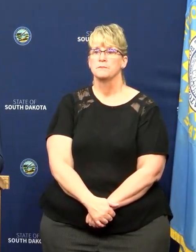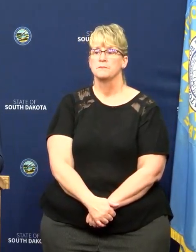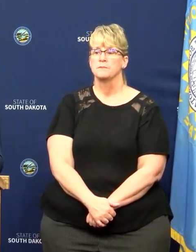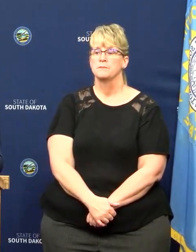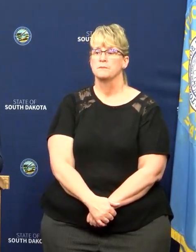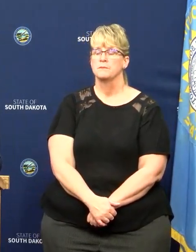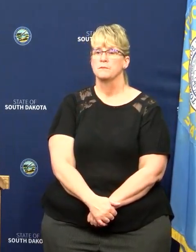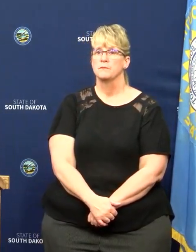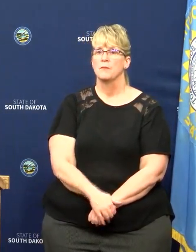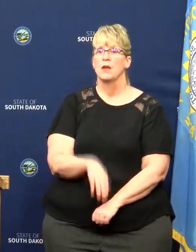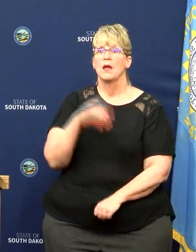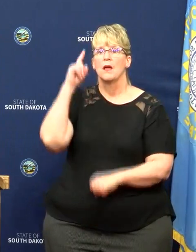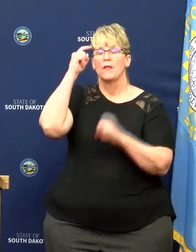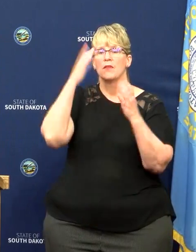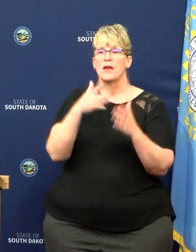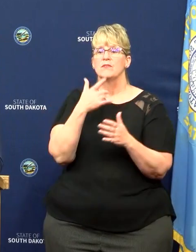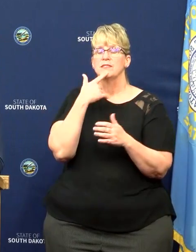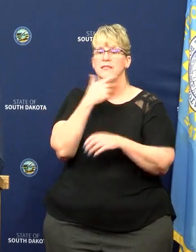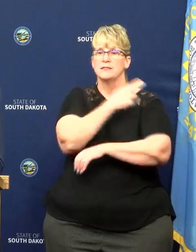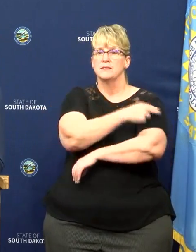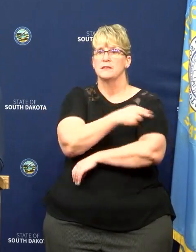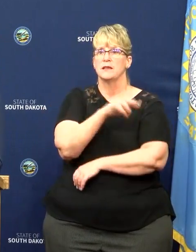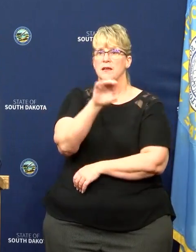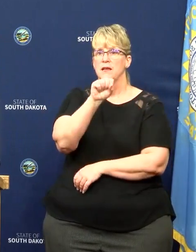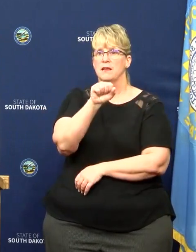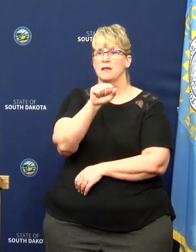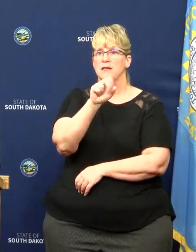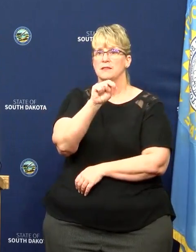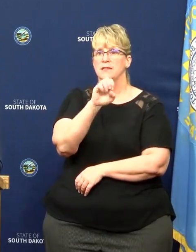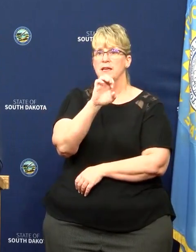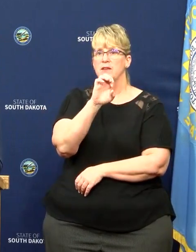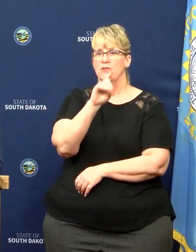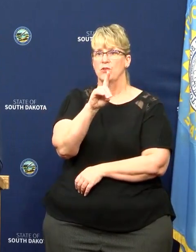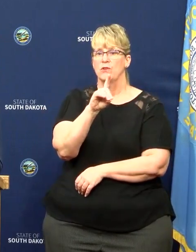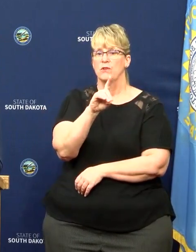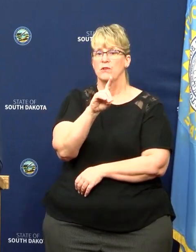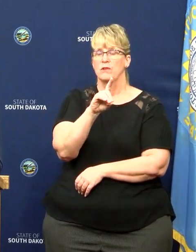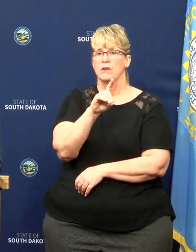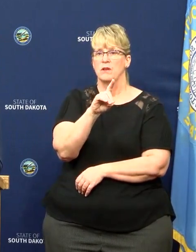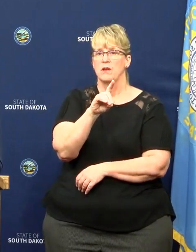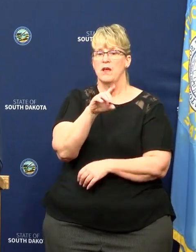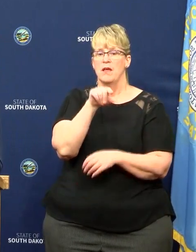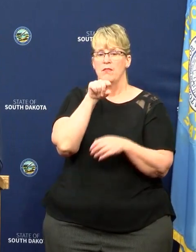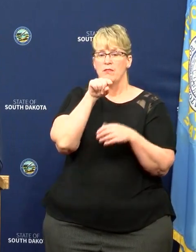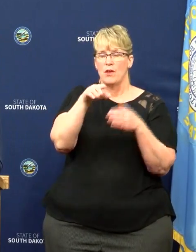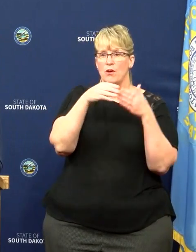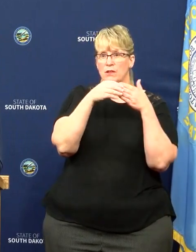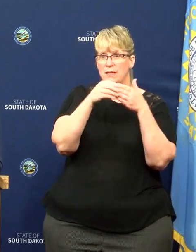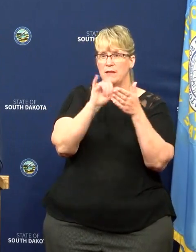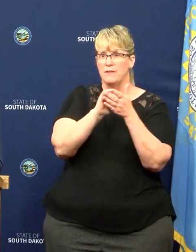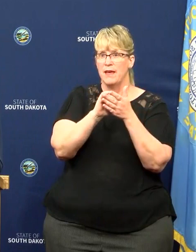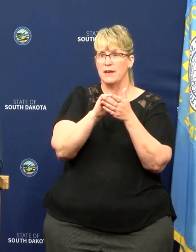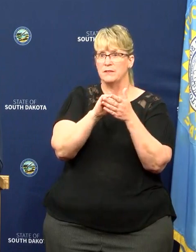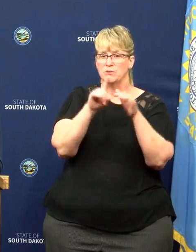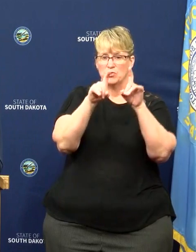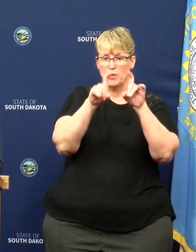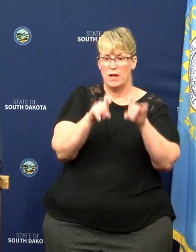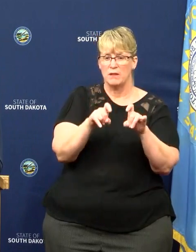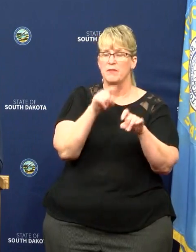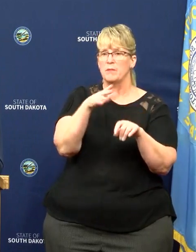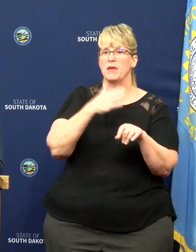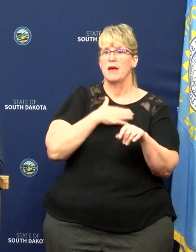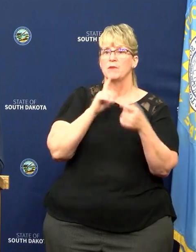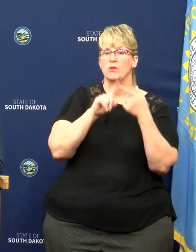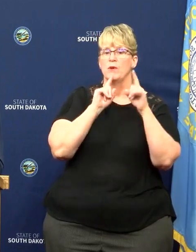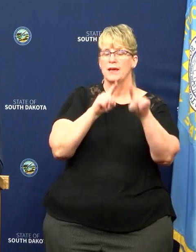One thing I would add is that Sanford Research is leading that trial, and so many of those questions, too, I'm sure they'd be happy to